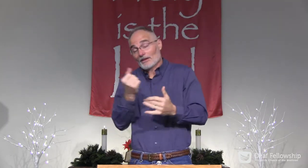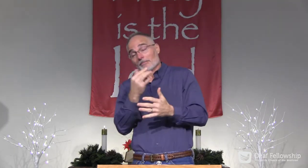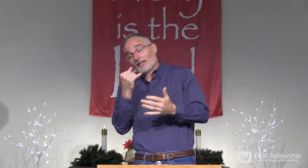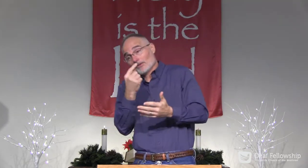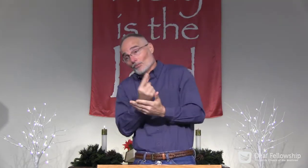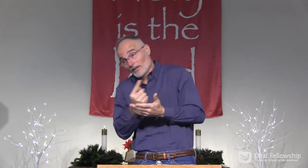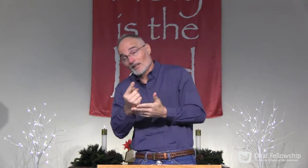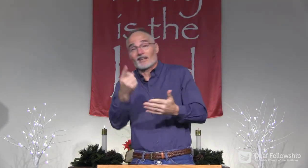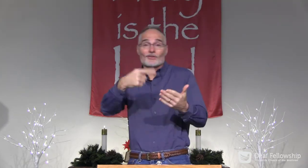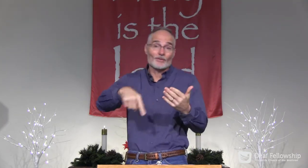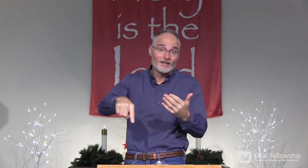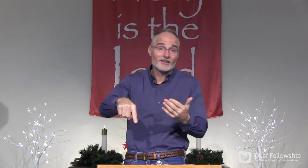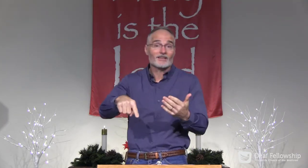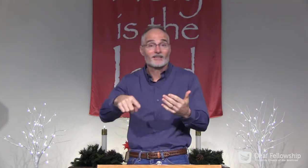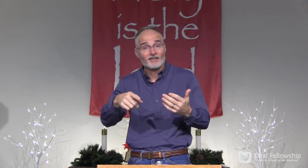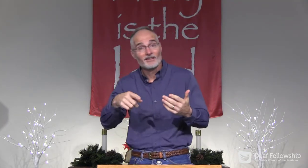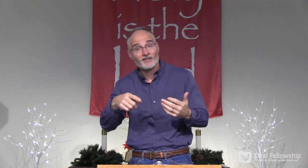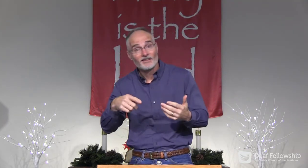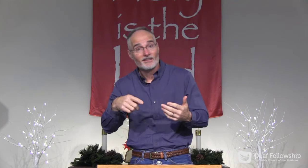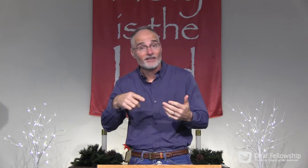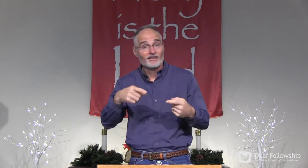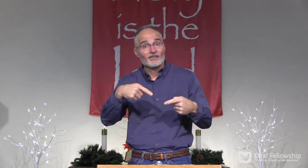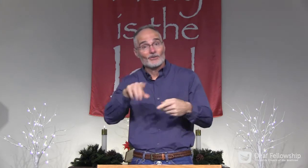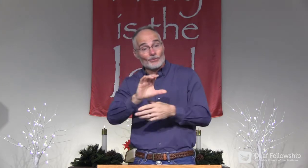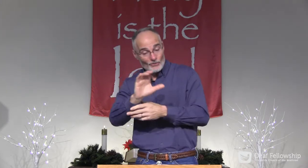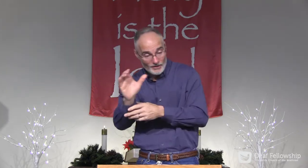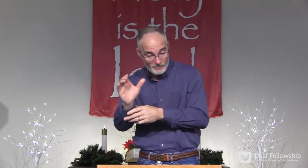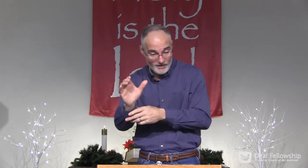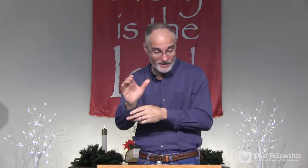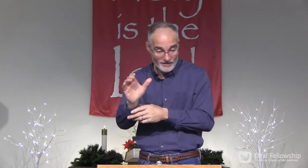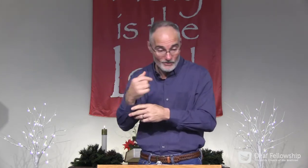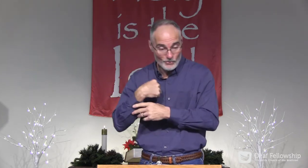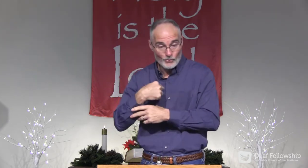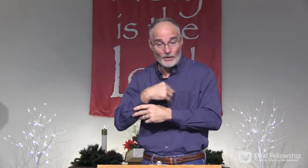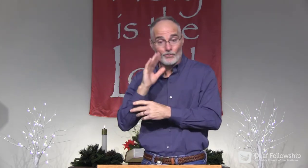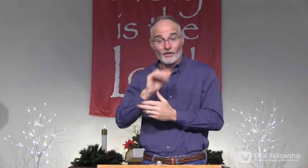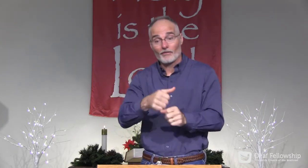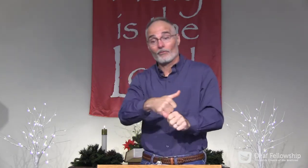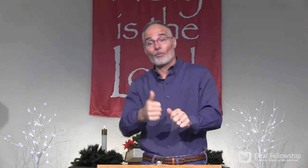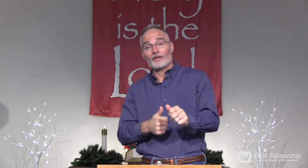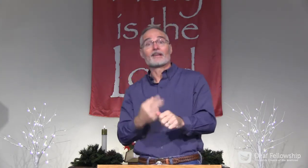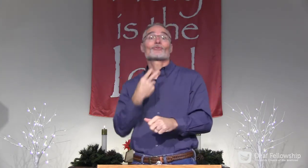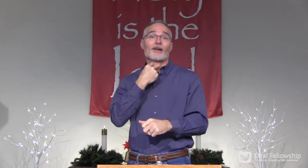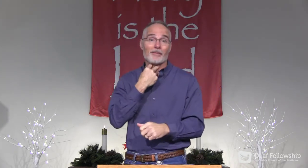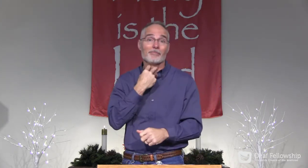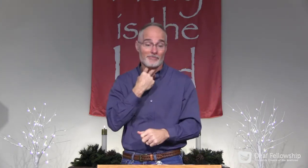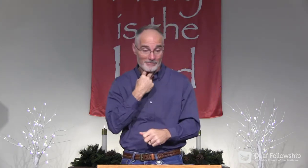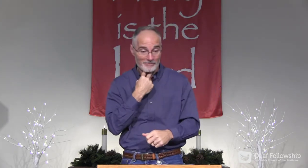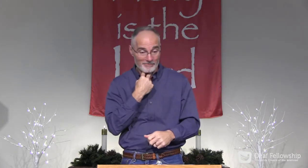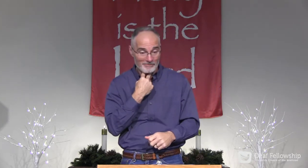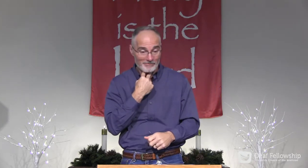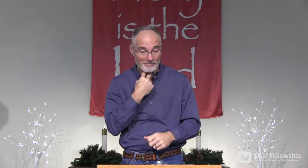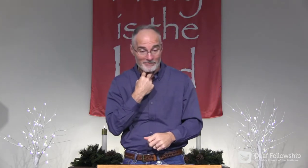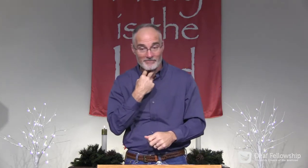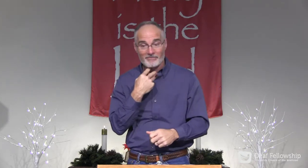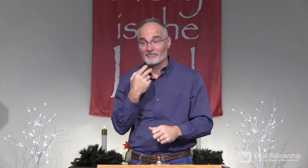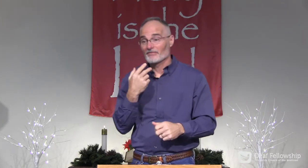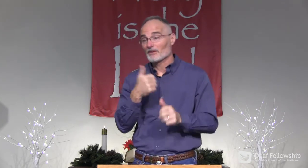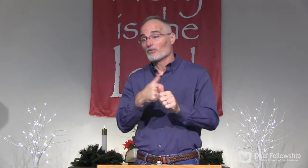And I hope this year, well, this week and next week, as we approach Christmas, I hope that we'll avoid